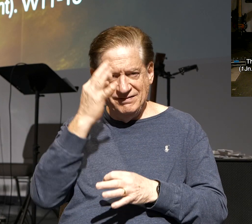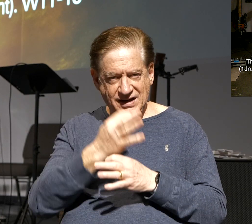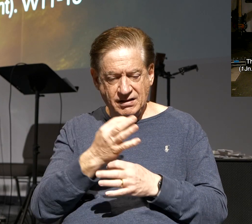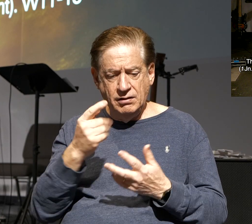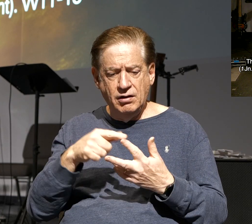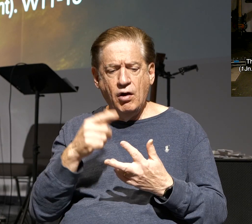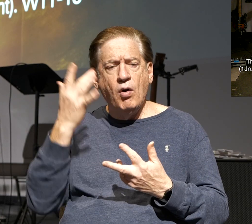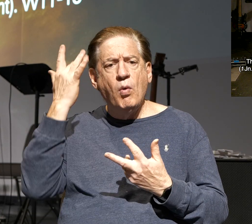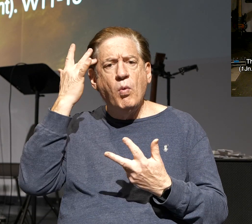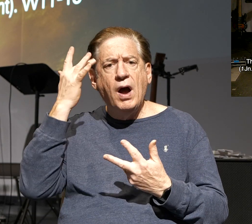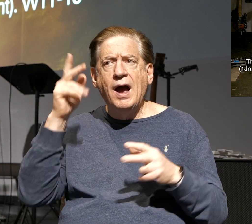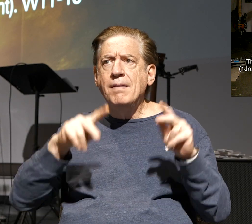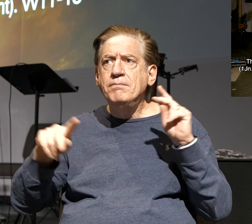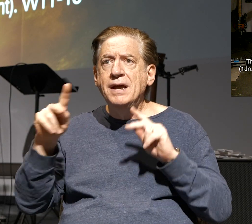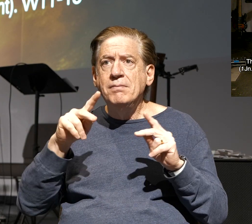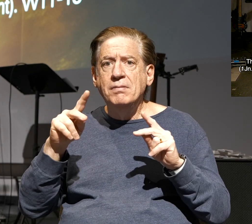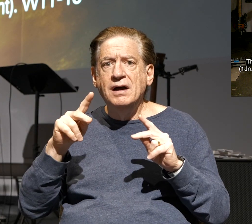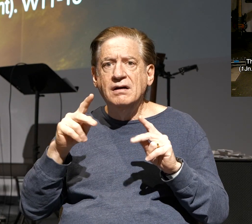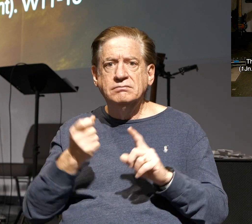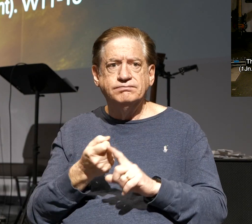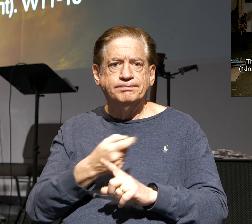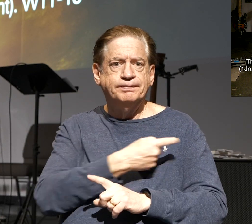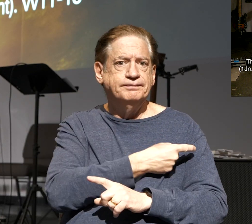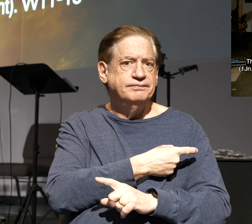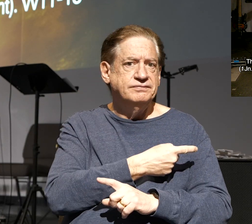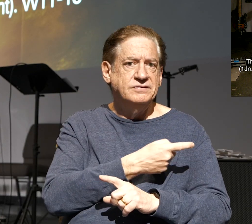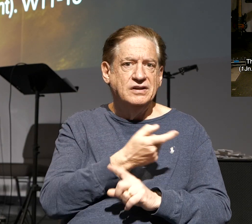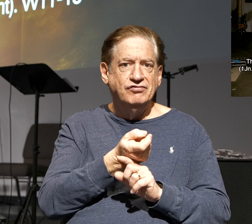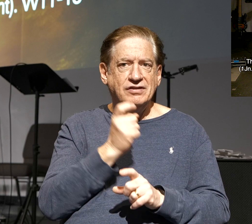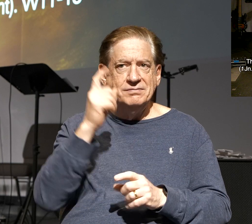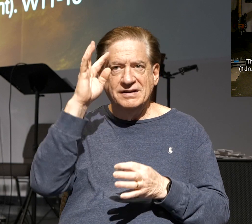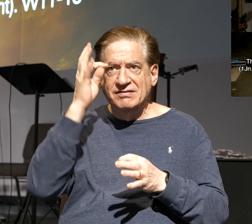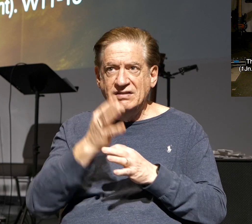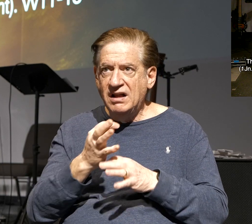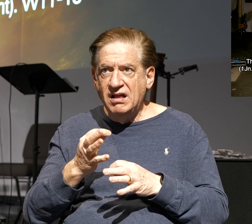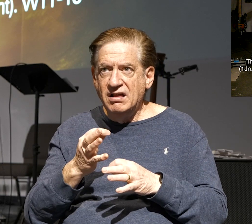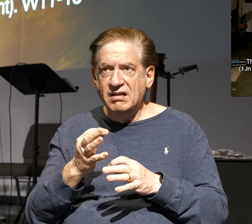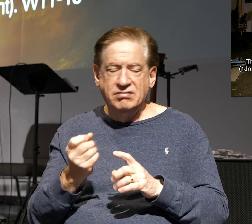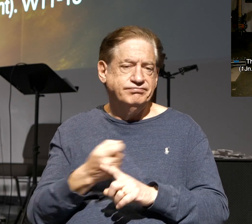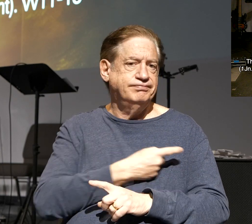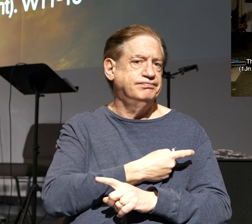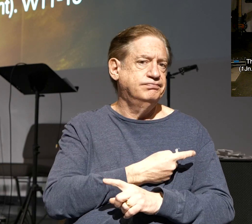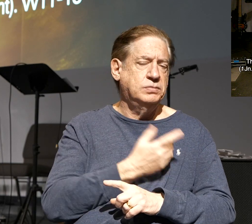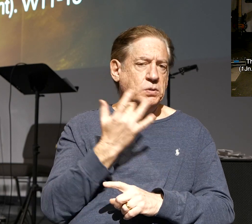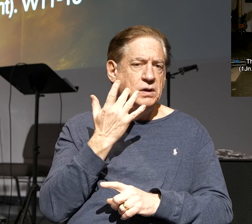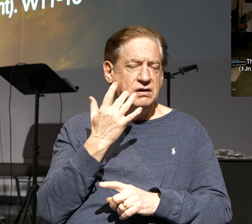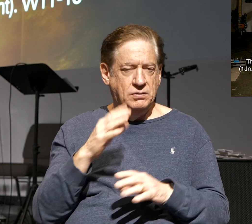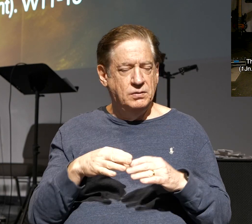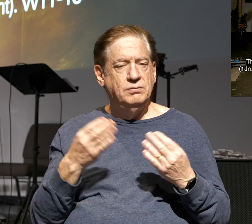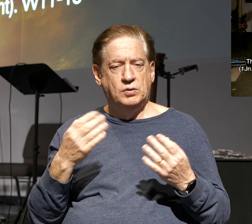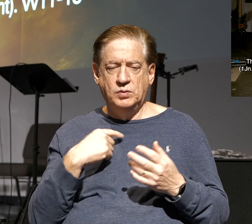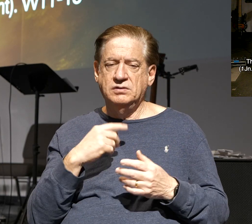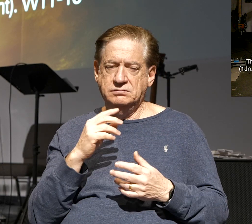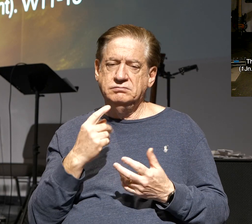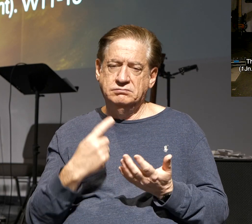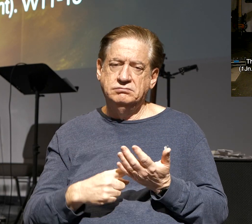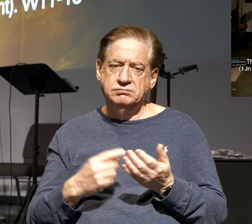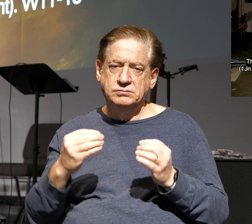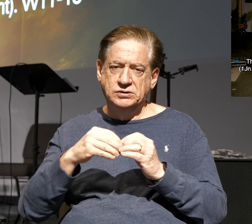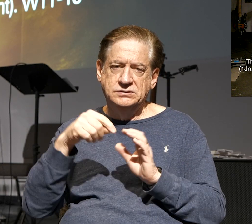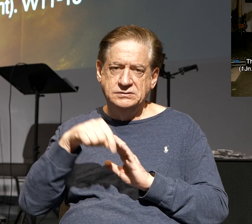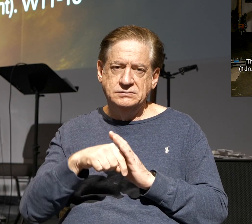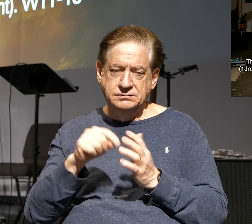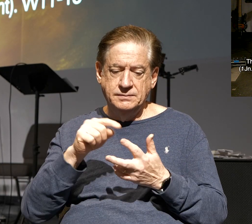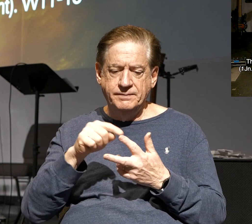from the faith? Kind of made that clear in that opening part, but we'll dive into that a little bit deeper.